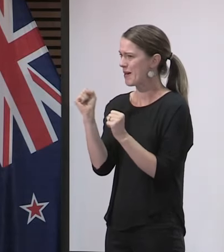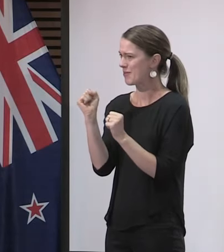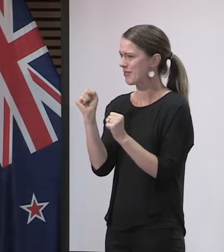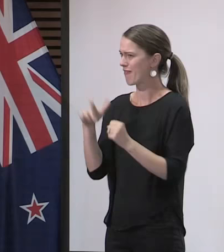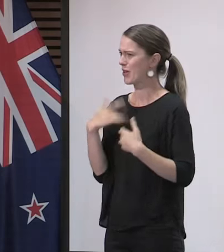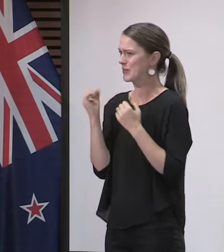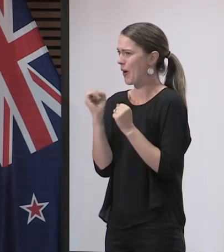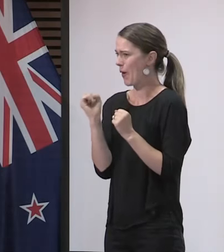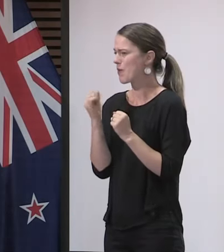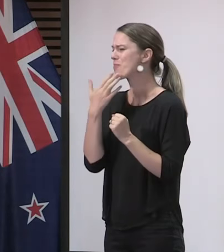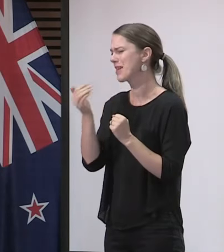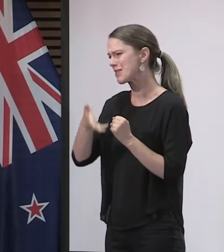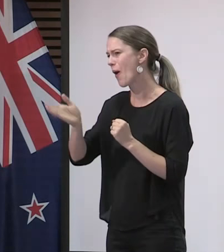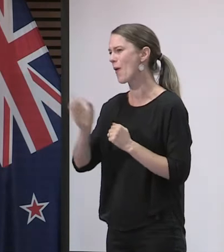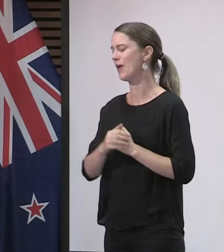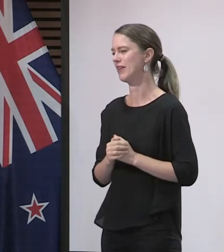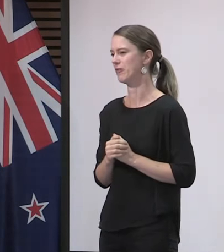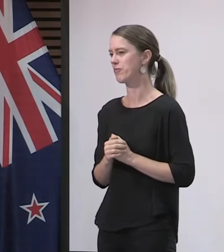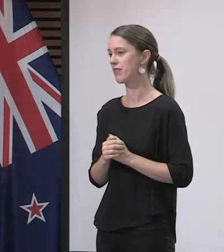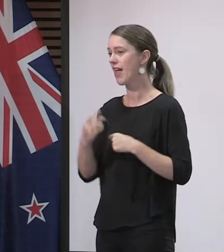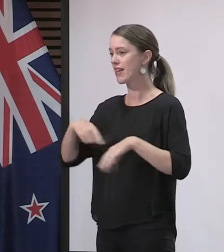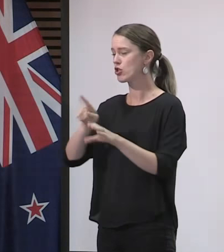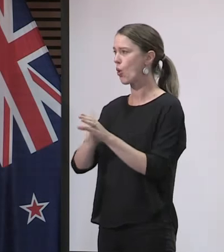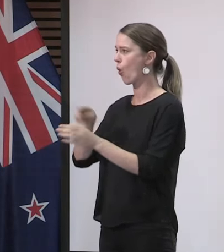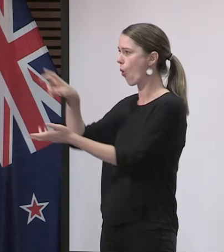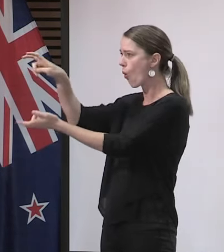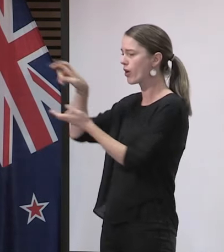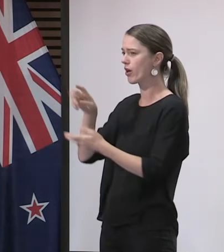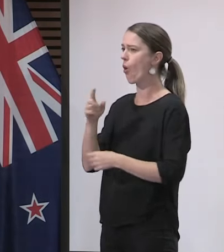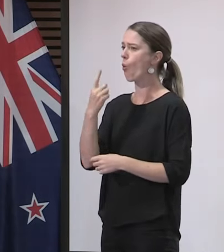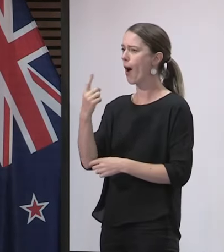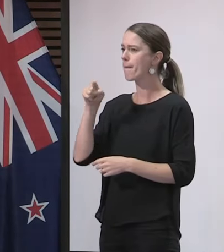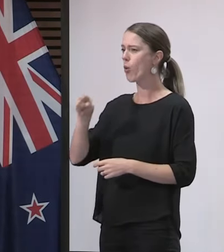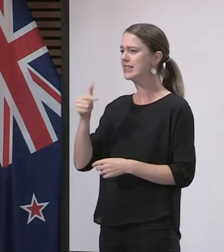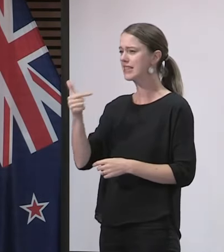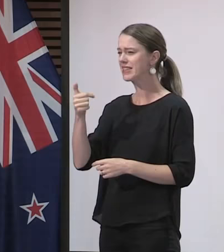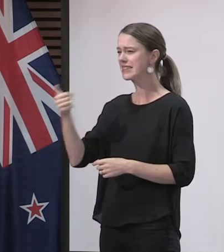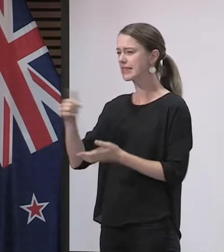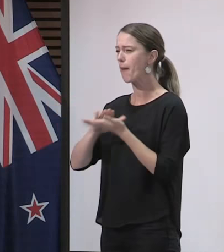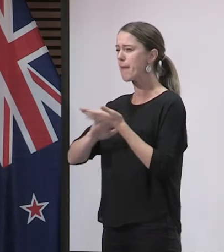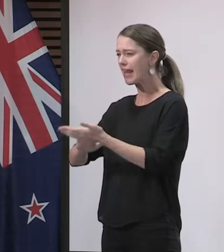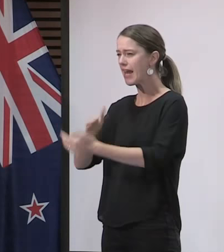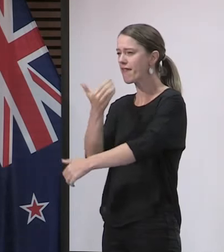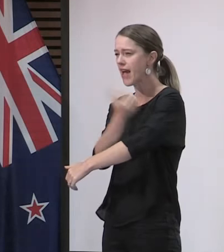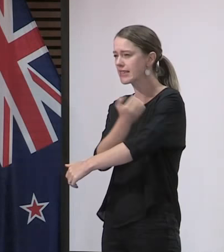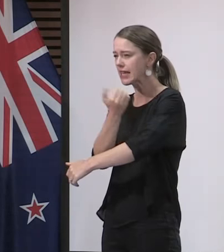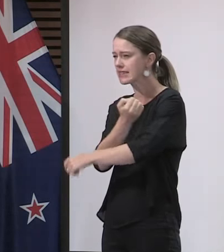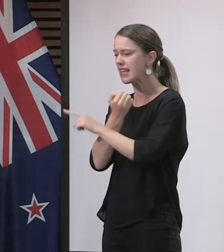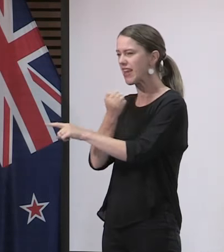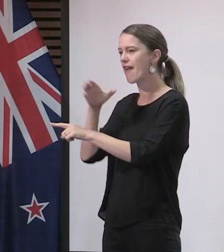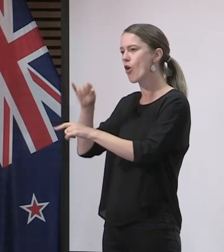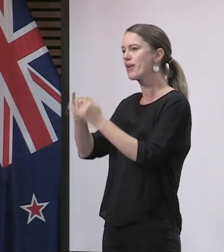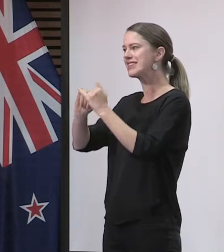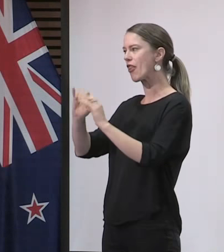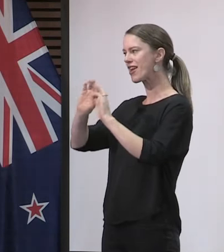You'll recall that this year we had ordered a record number of 1.76 million vaccines of the Southern